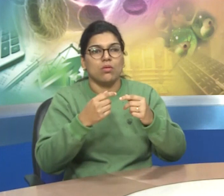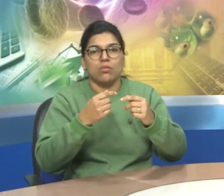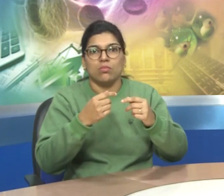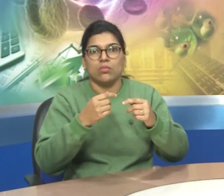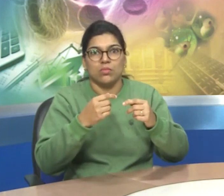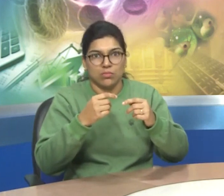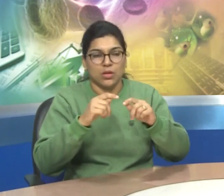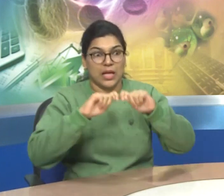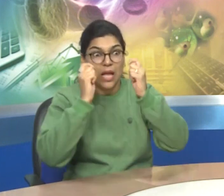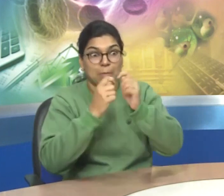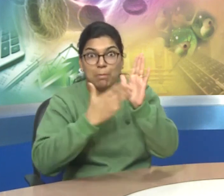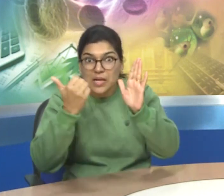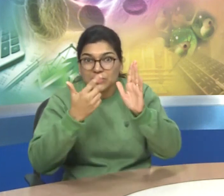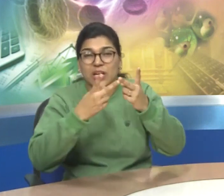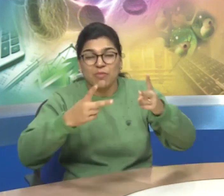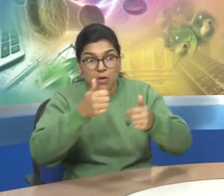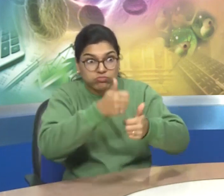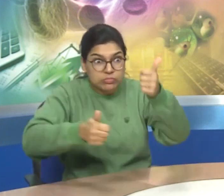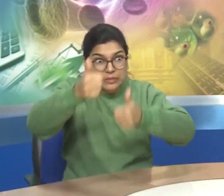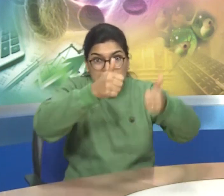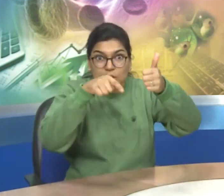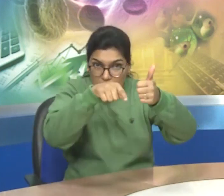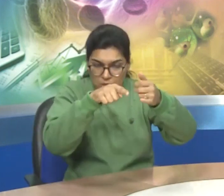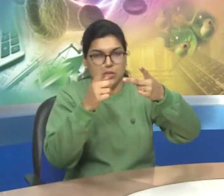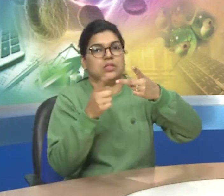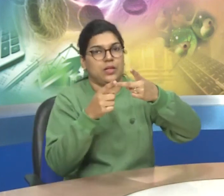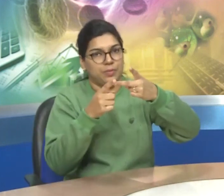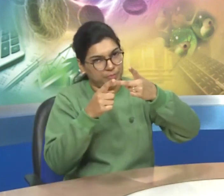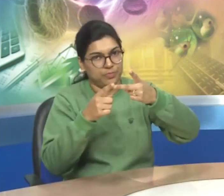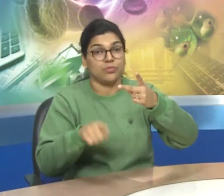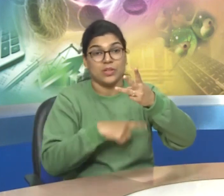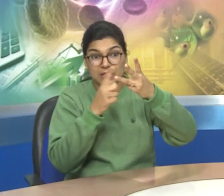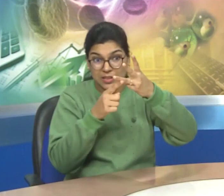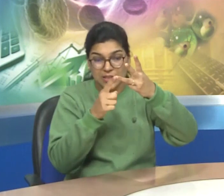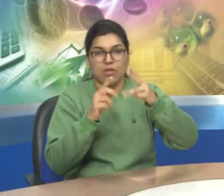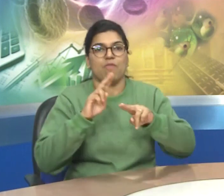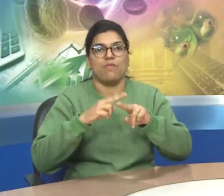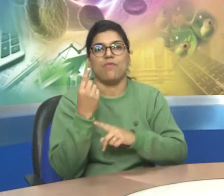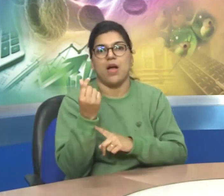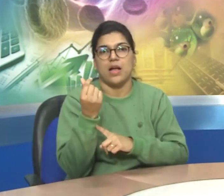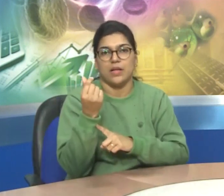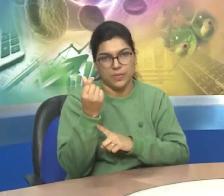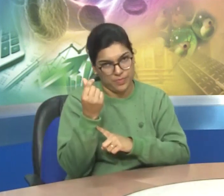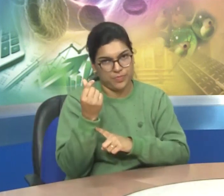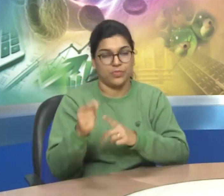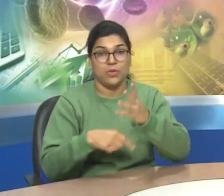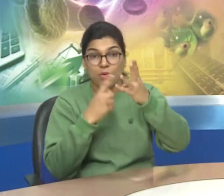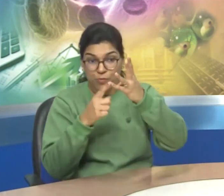second is executive power third is financial power and fourth is